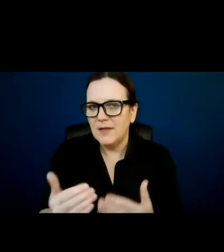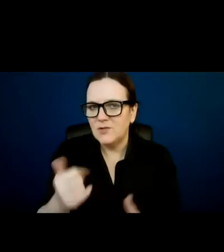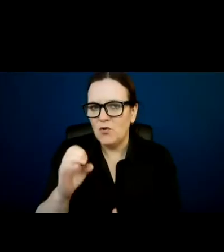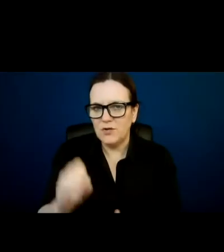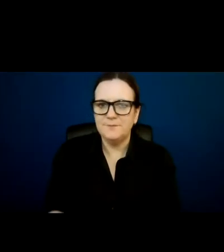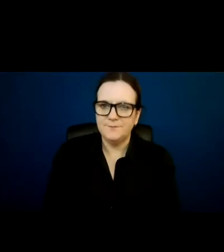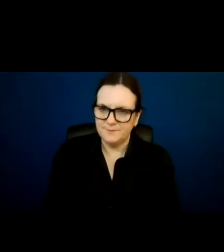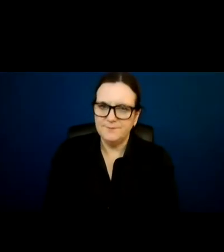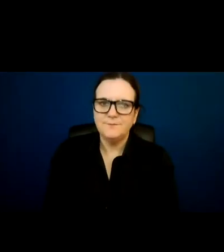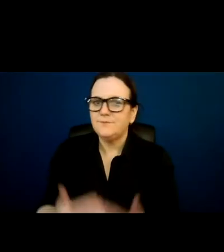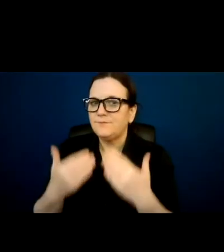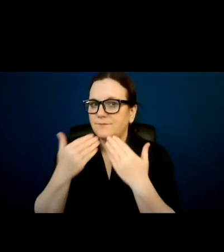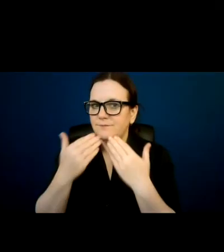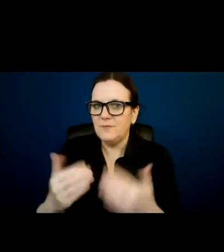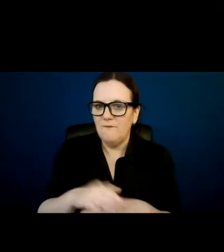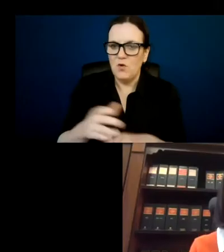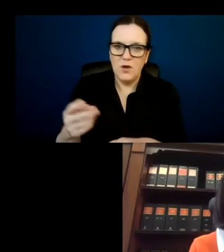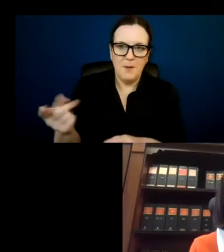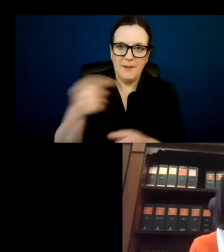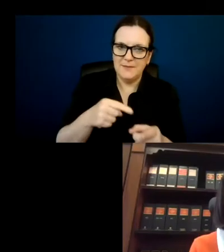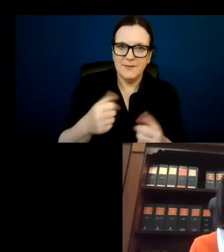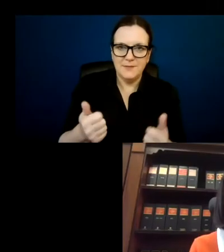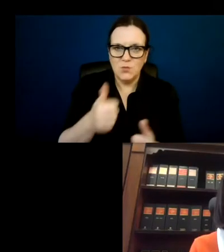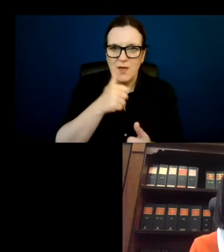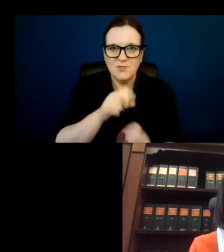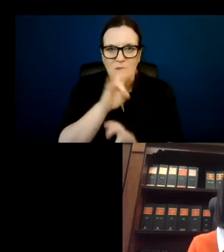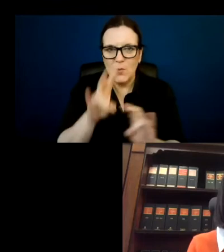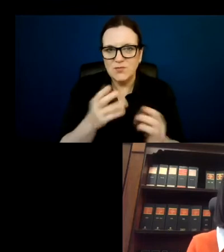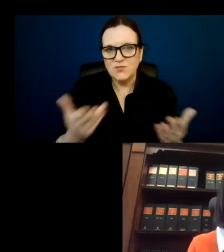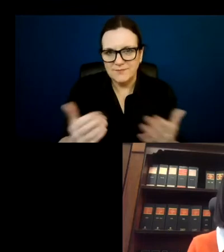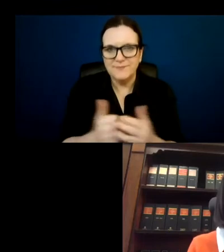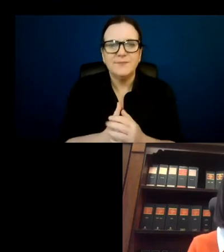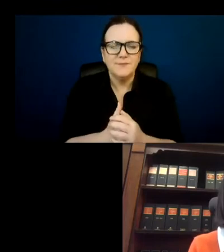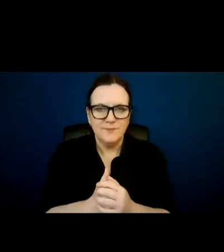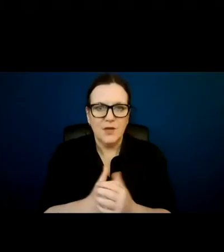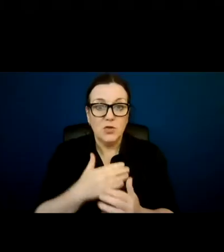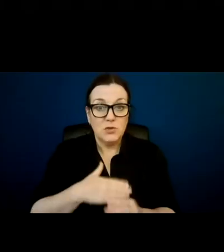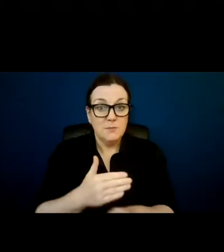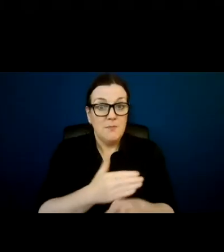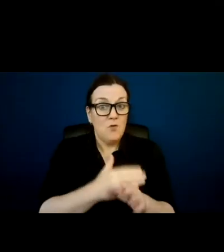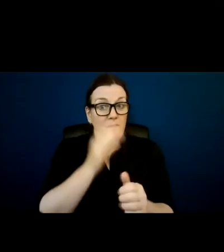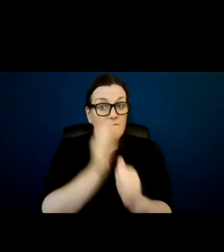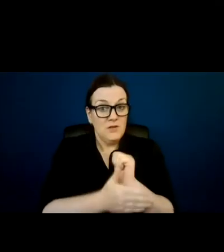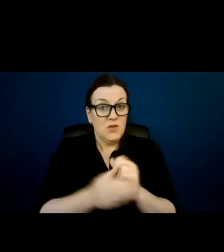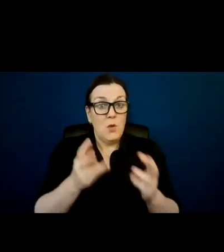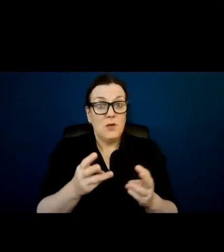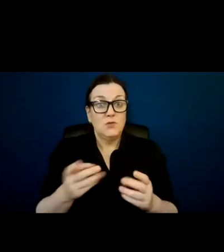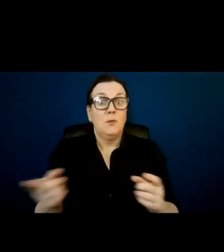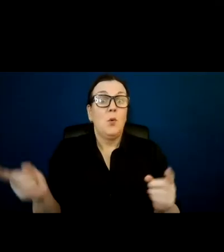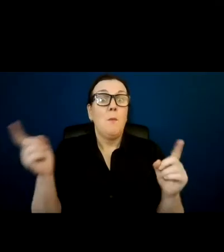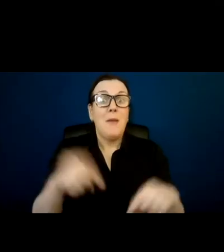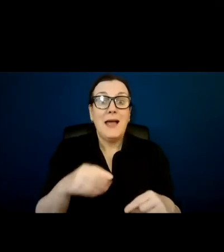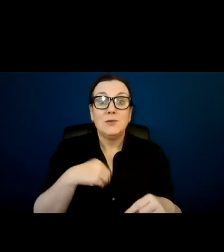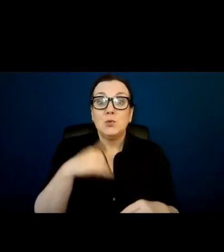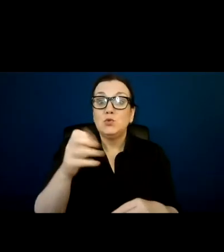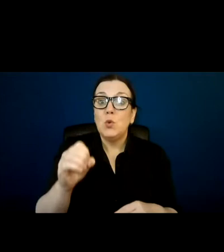Anya, thank you for coming in there to answer those questions. Just before we finish up, just want to return to Joe to